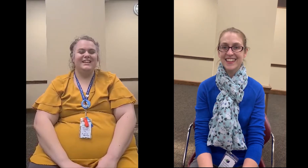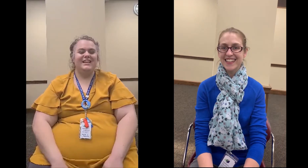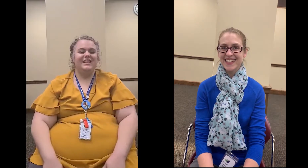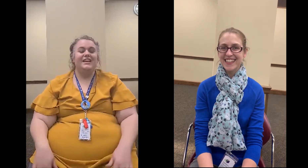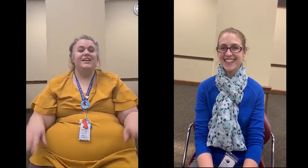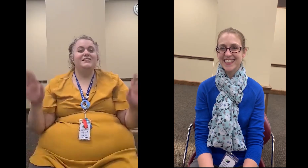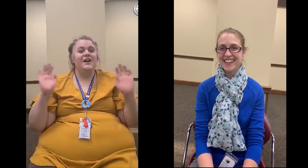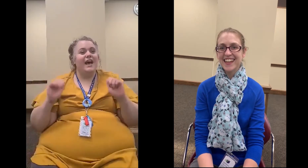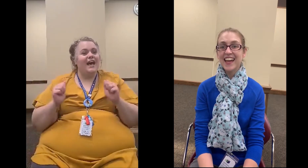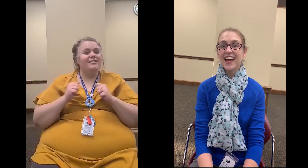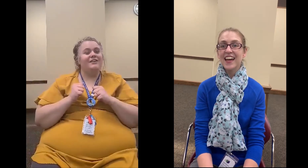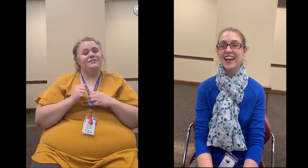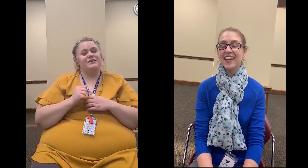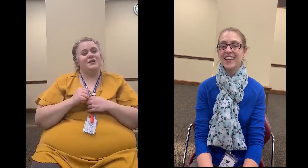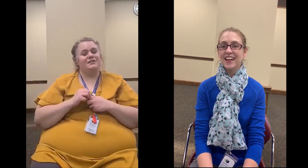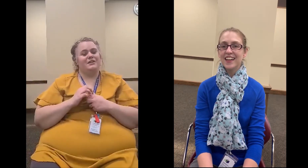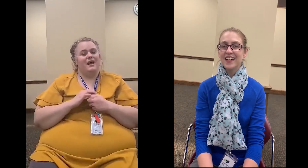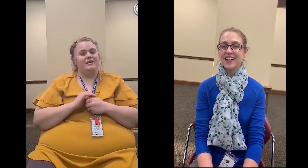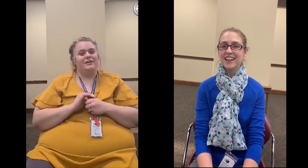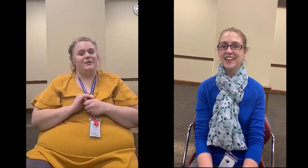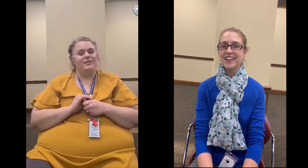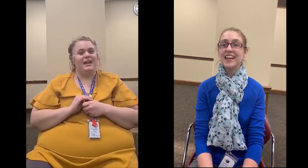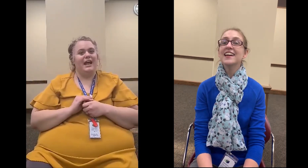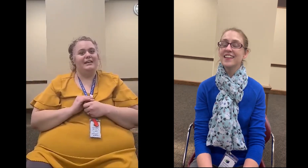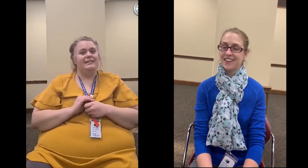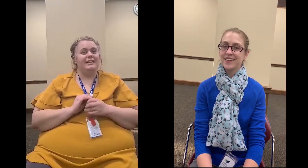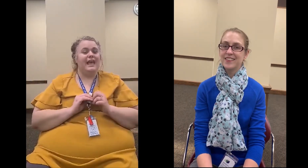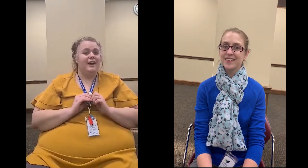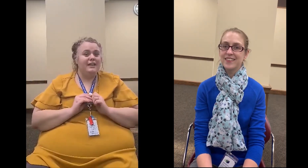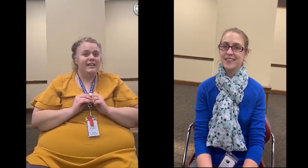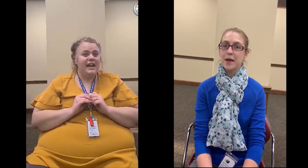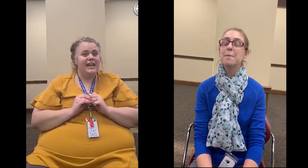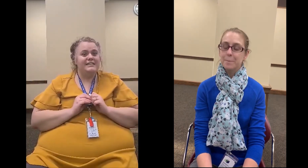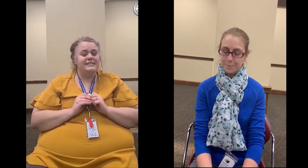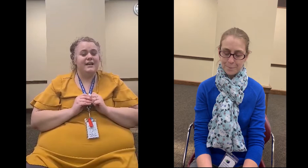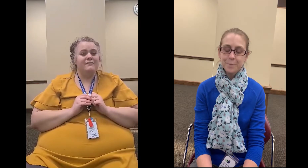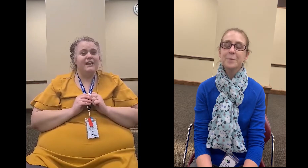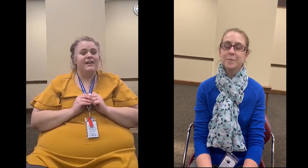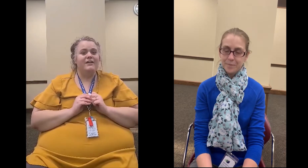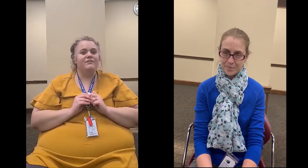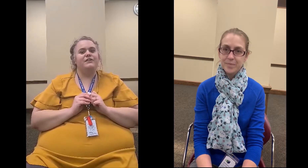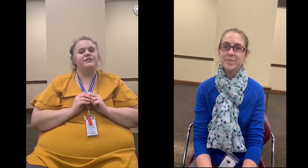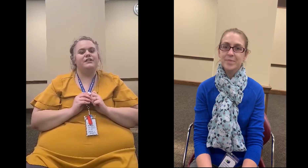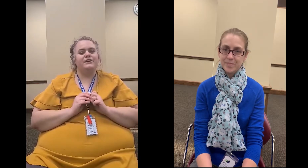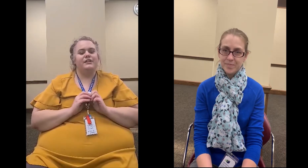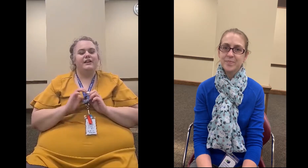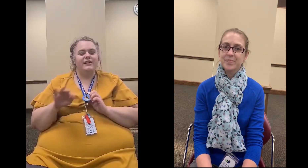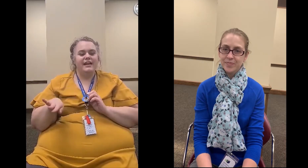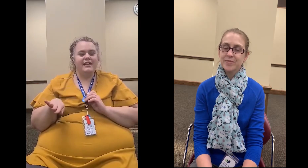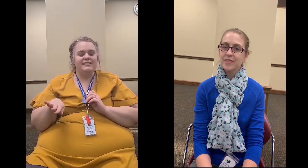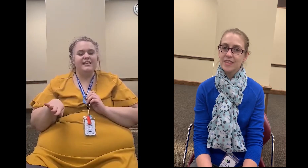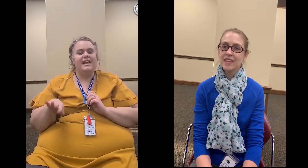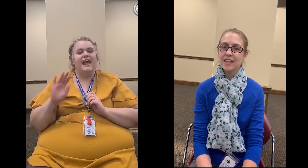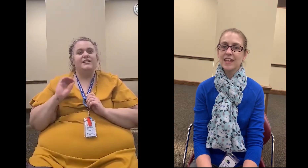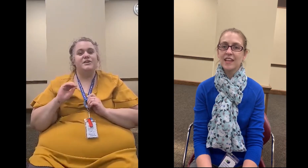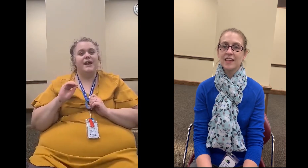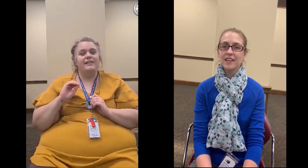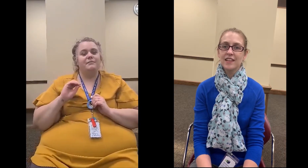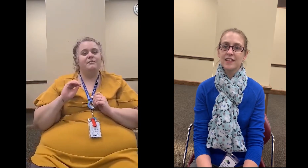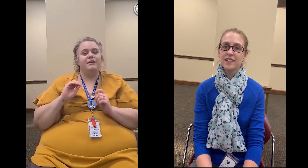so i don't know if you saw nicole that i did a counting asl video for the younger kids so i think it'd be really